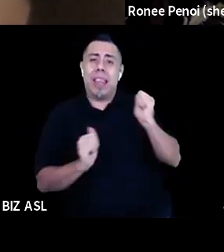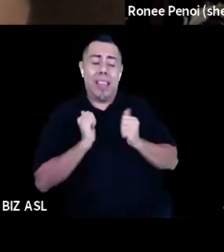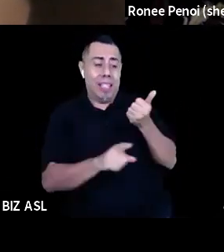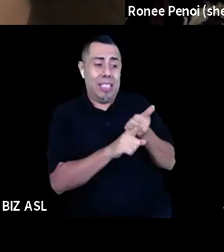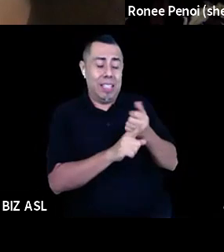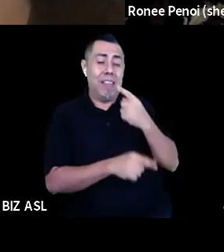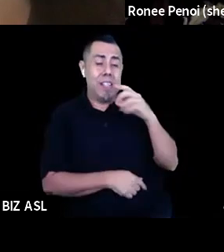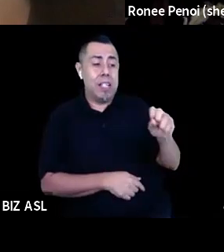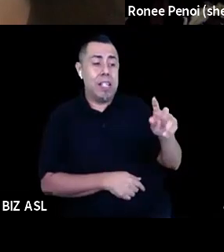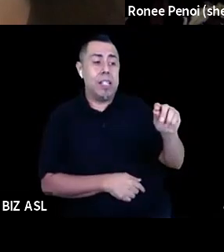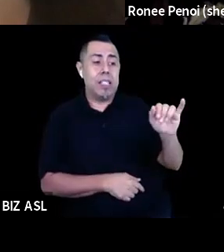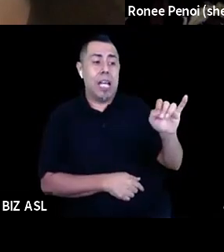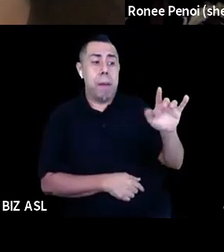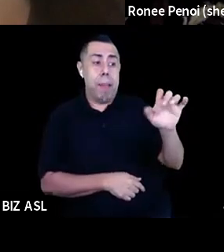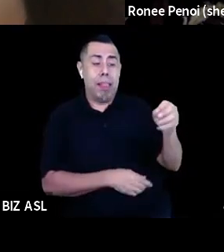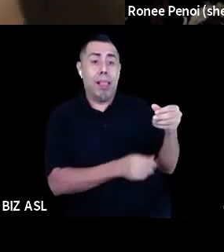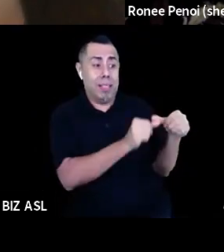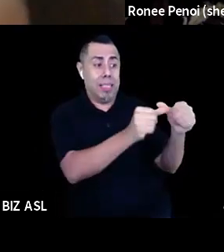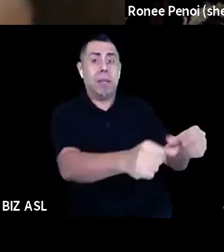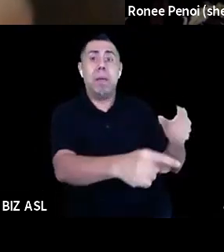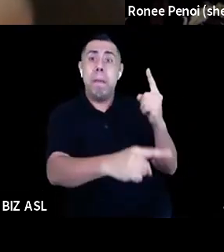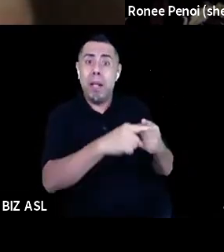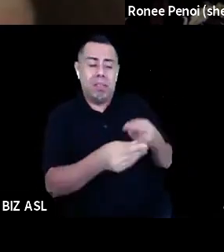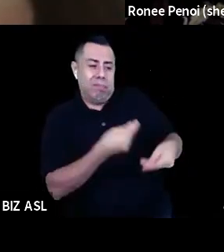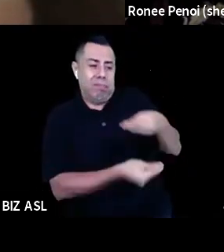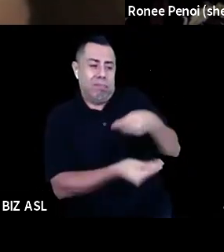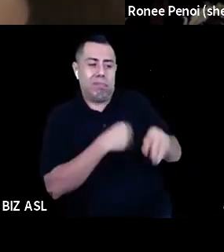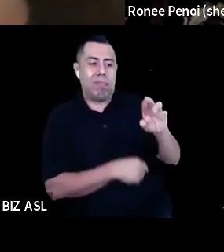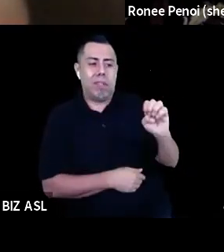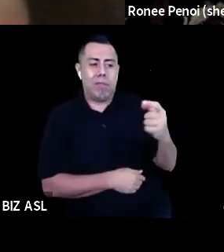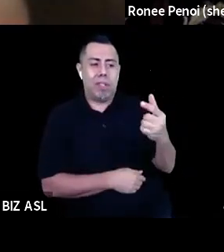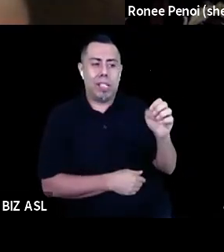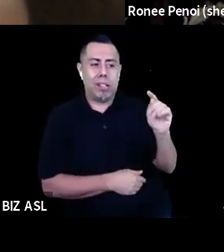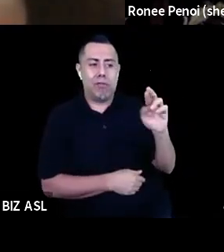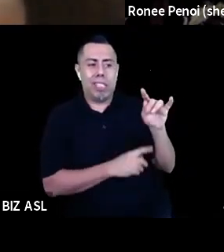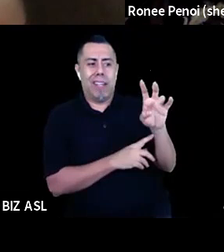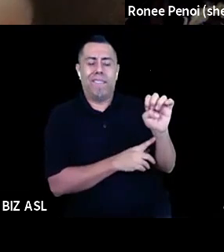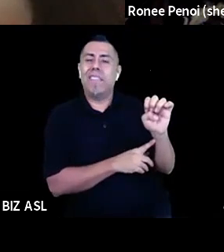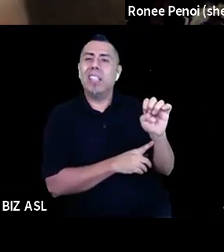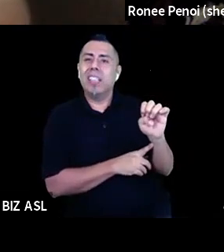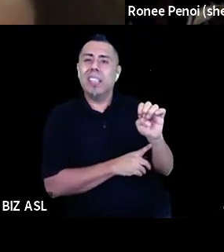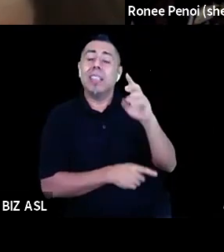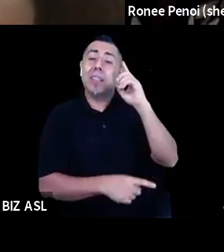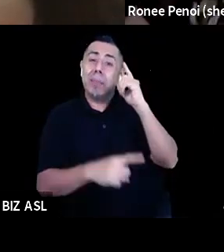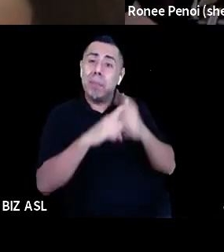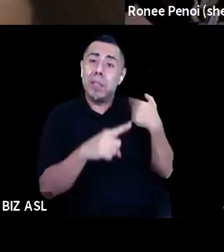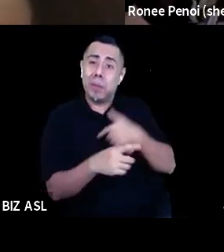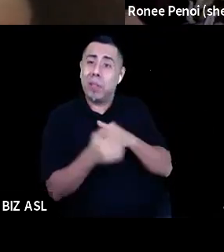like, we can follow their example, we can give them our dollars to help us if they want to. Um,